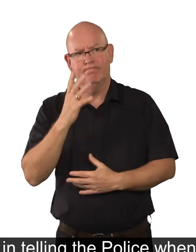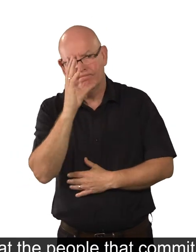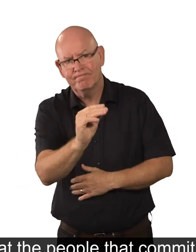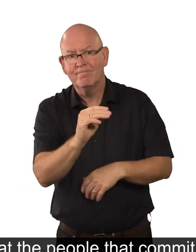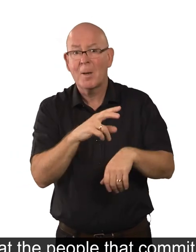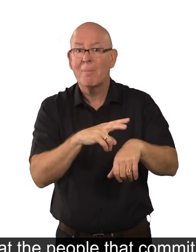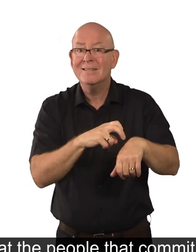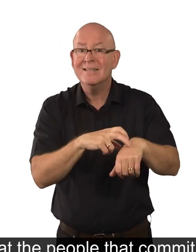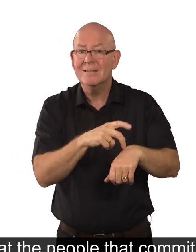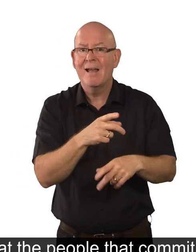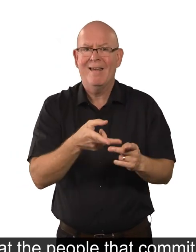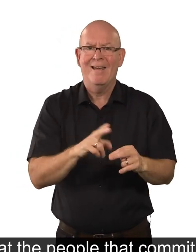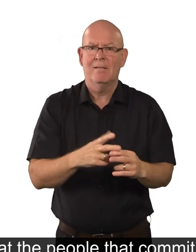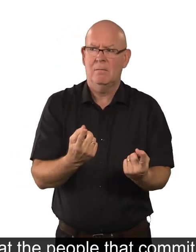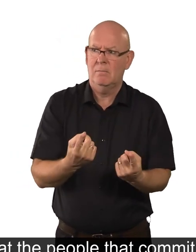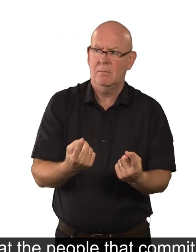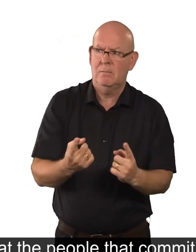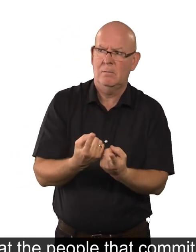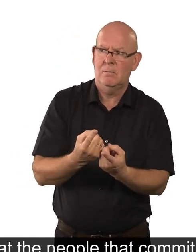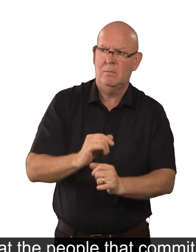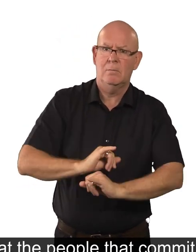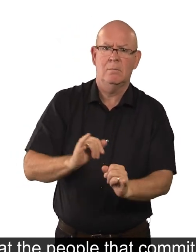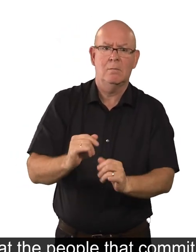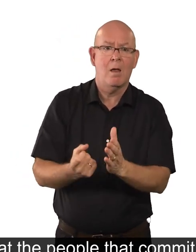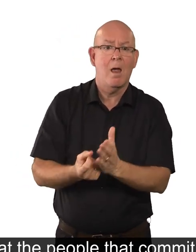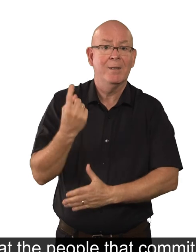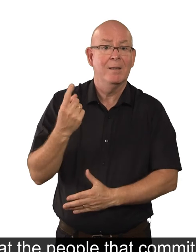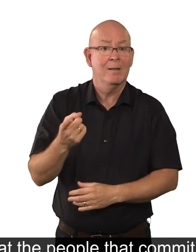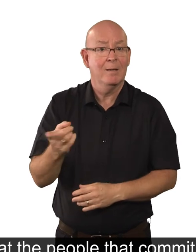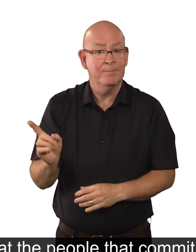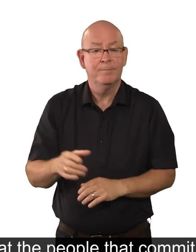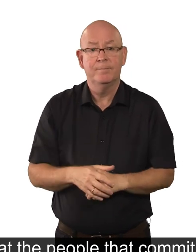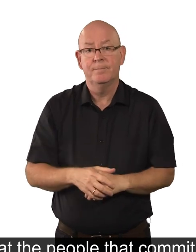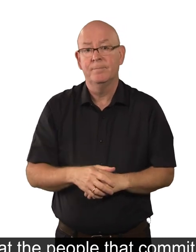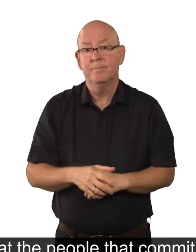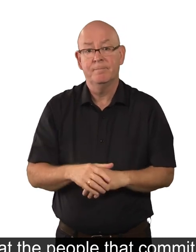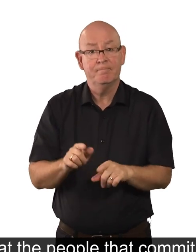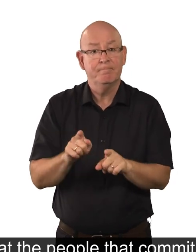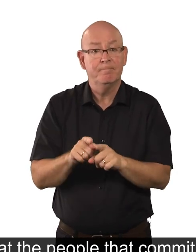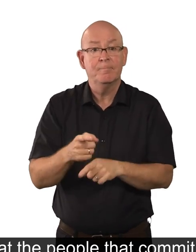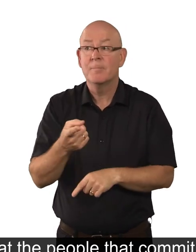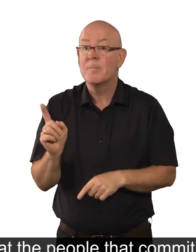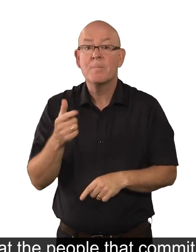them. And that the people that commit crimes against disabled people are punished.